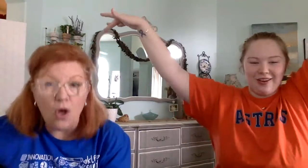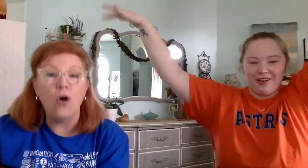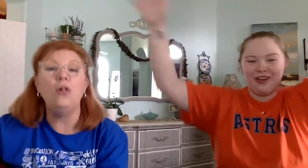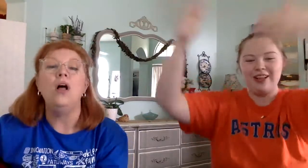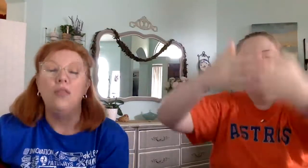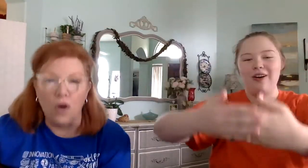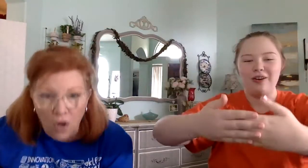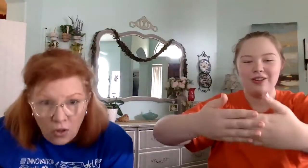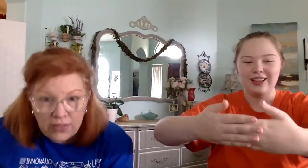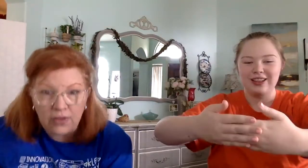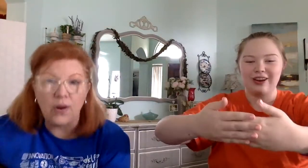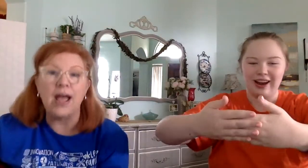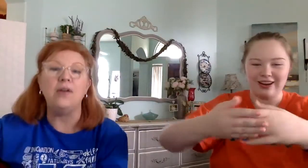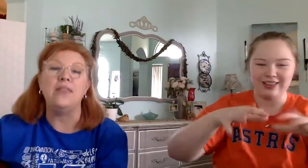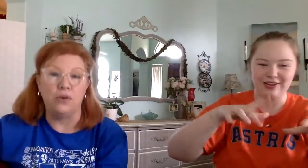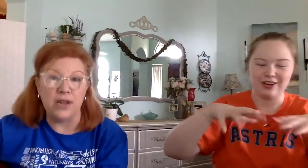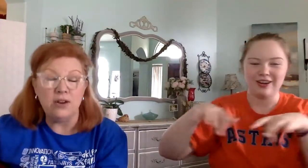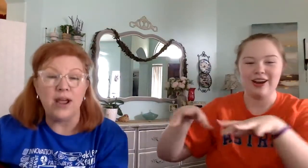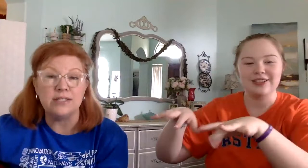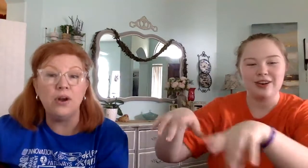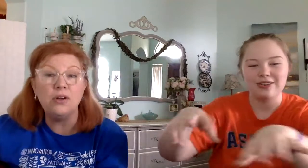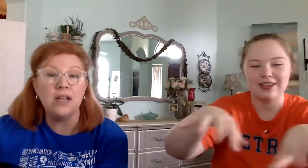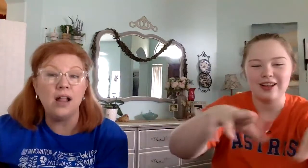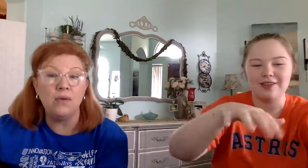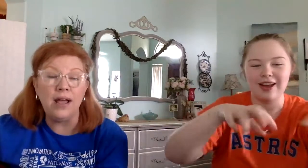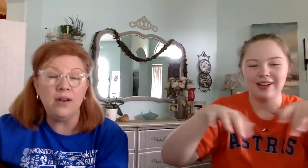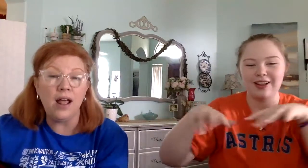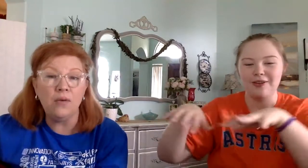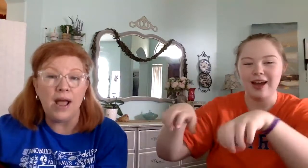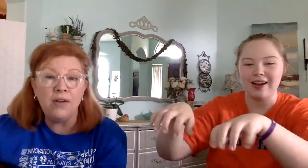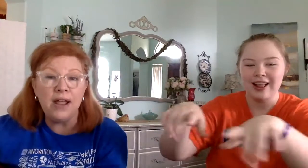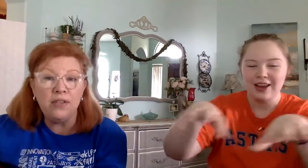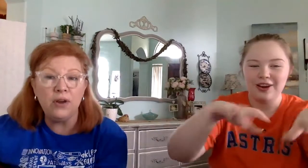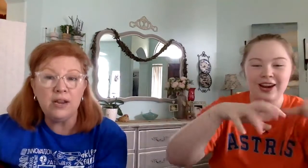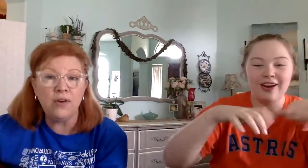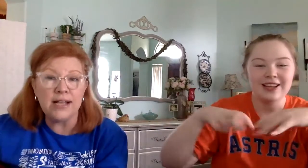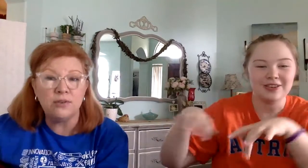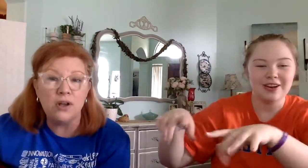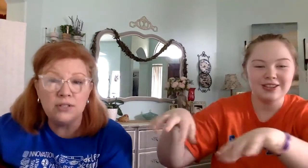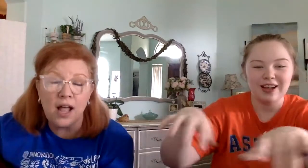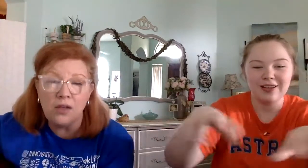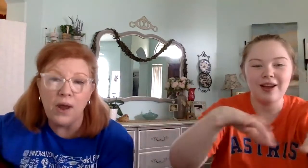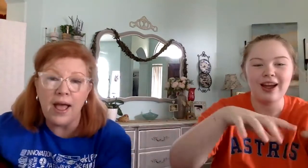hole, the hole in the ground, and the green grass grows all around, all around, and the green grass grows all around.